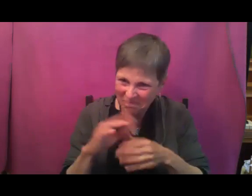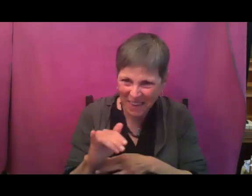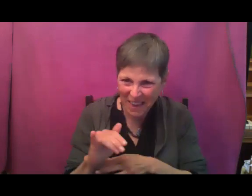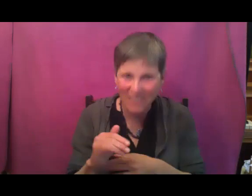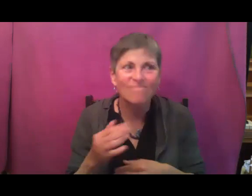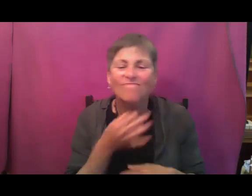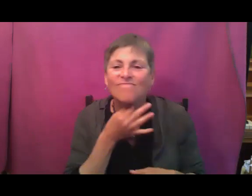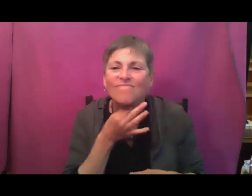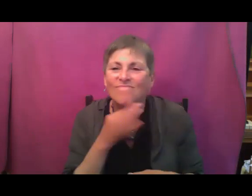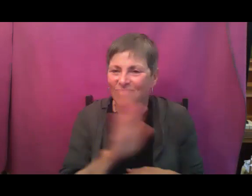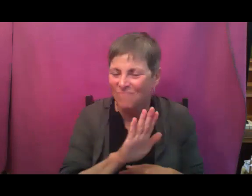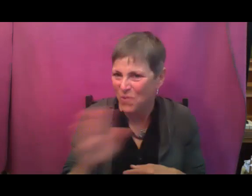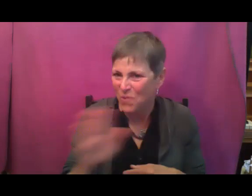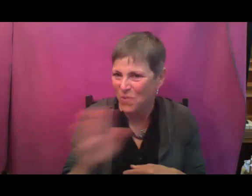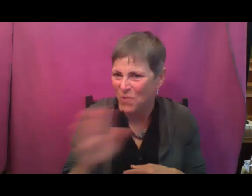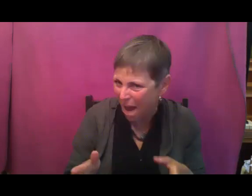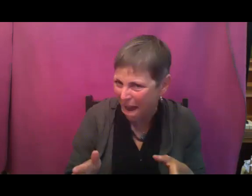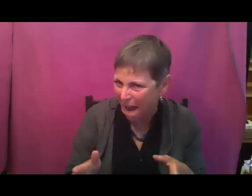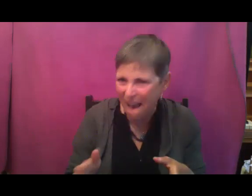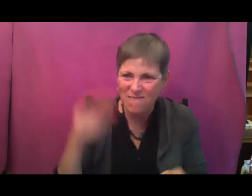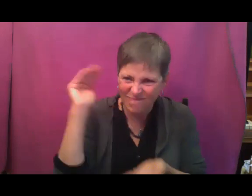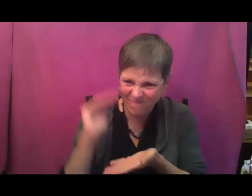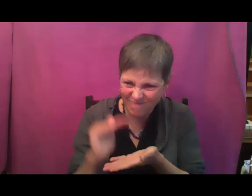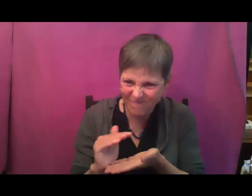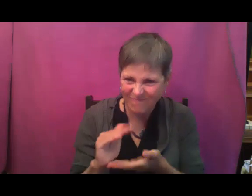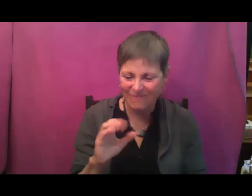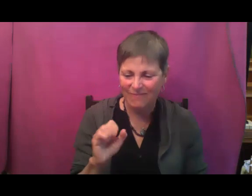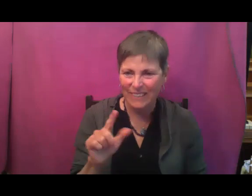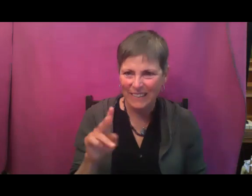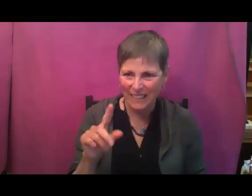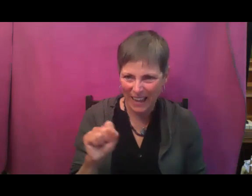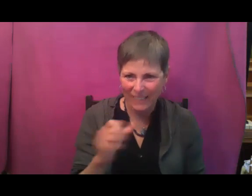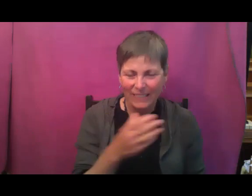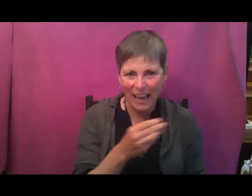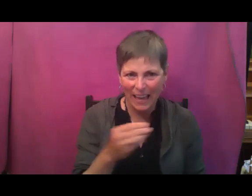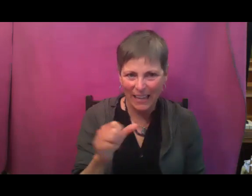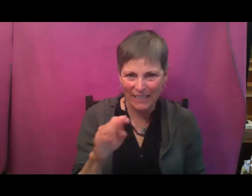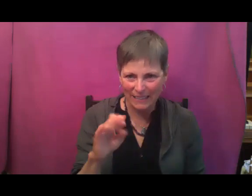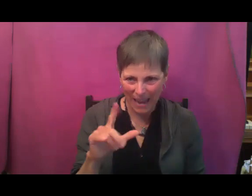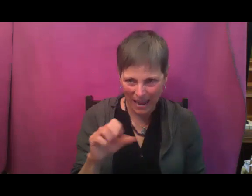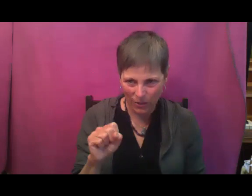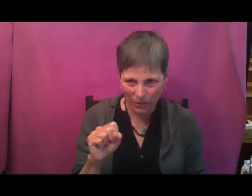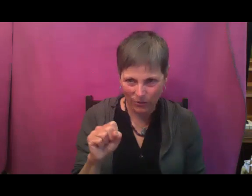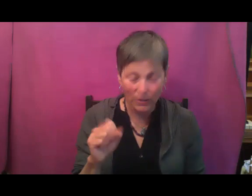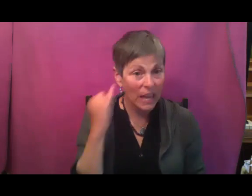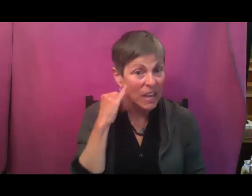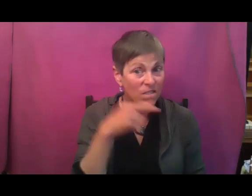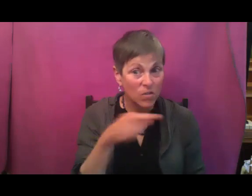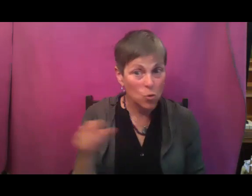other strategies and things that you've learned as well. Um, and if you are this committed, I love you.